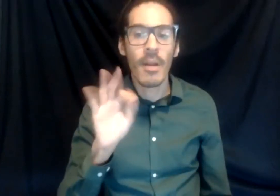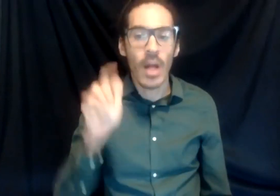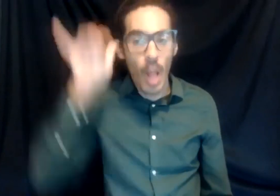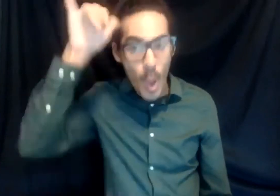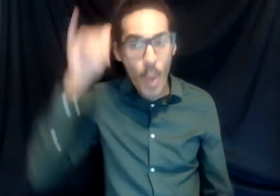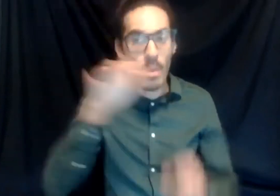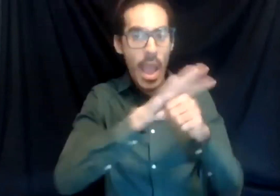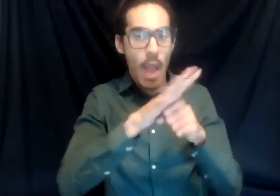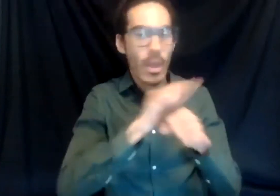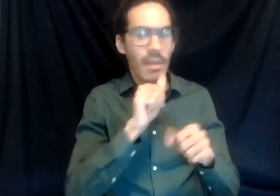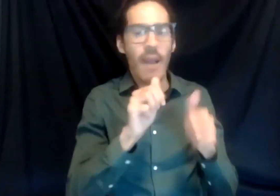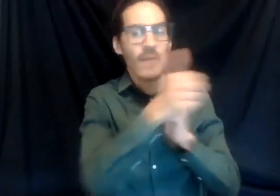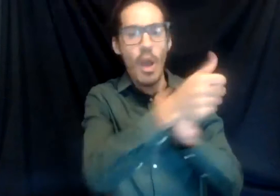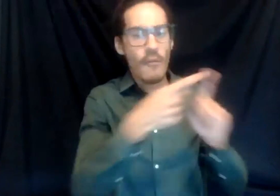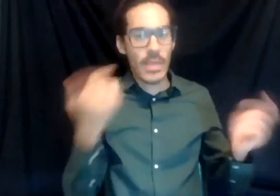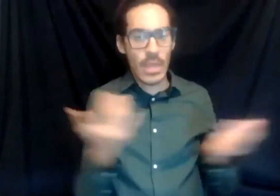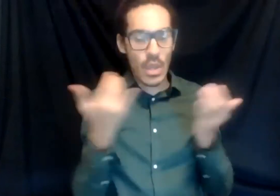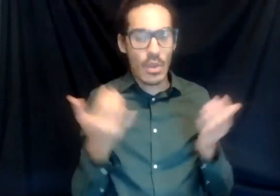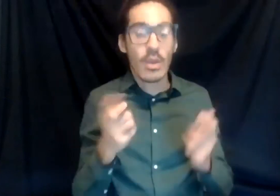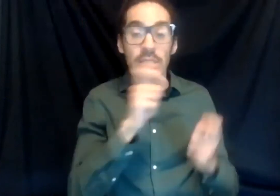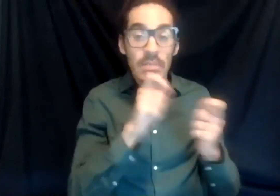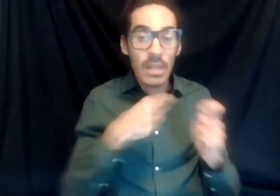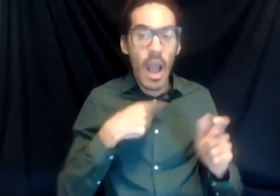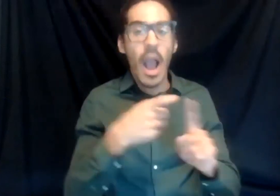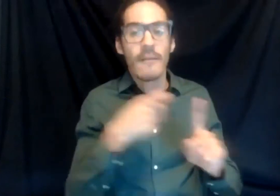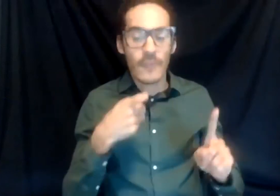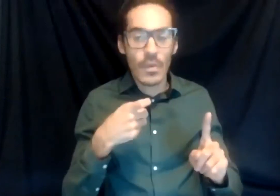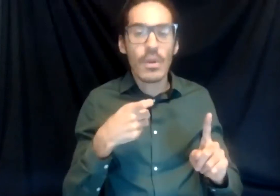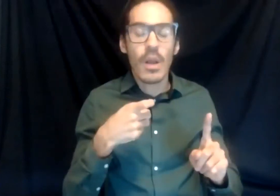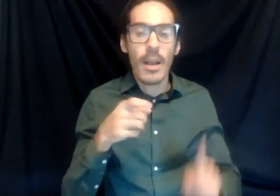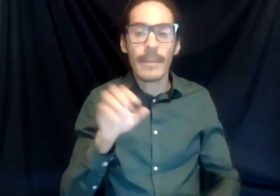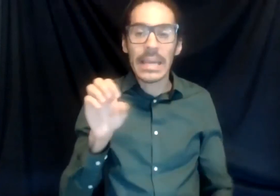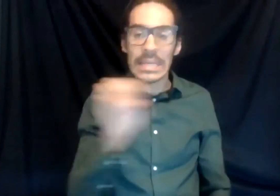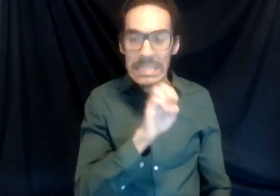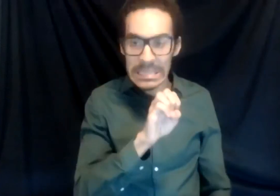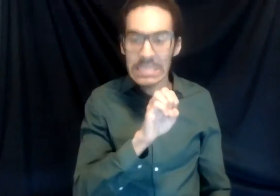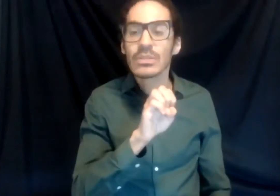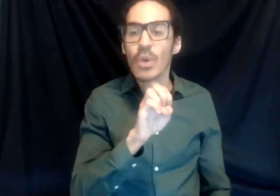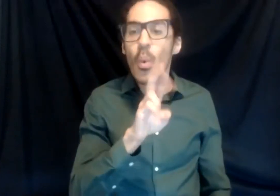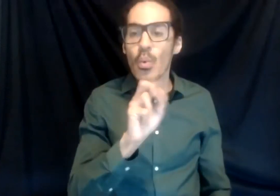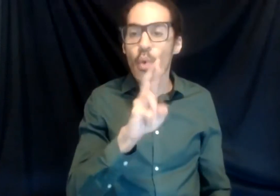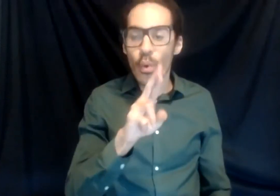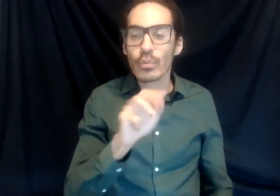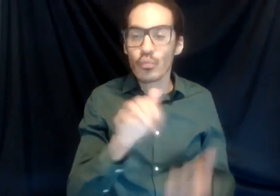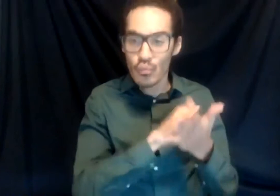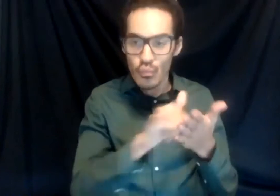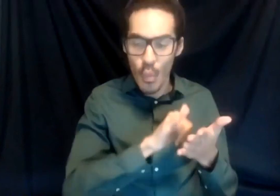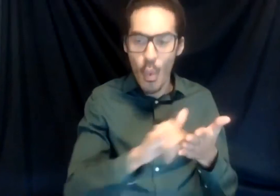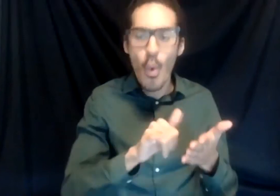And specifically, I'm from East Aurora, New York. And that's a very kind of small, close